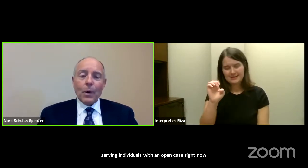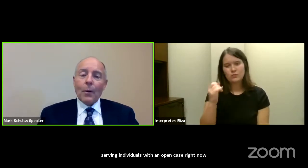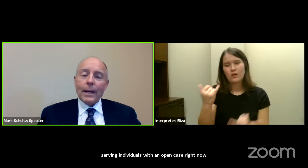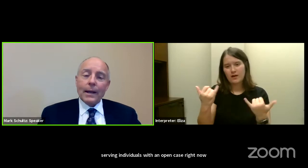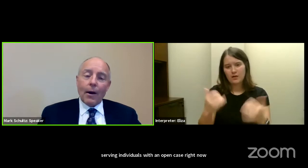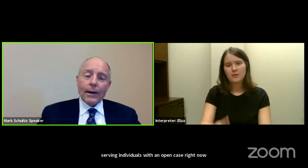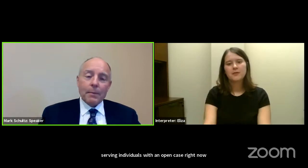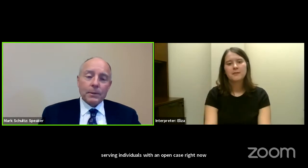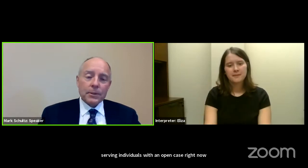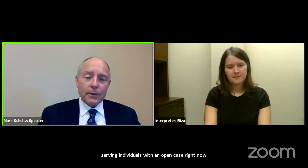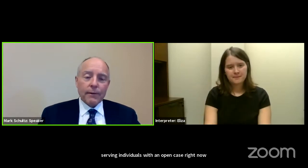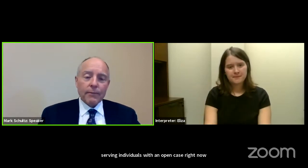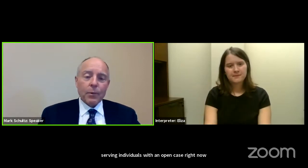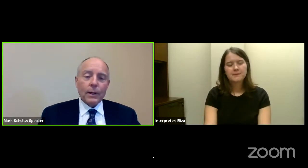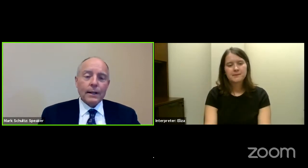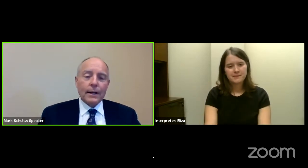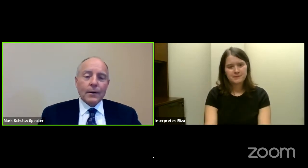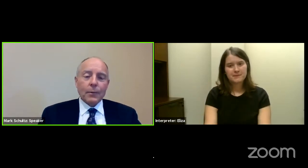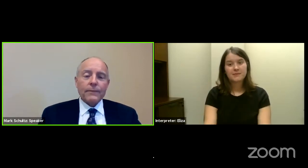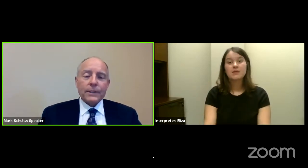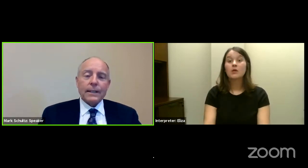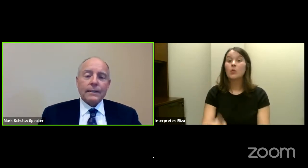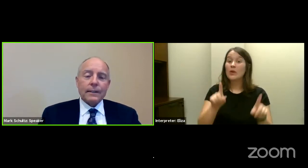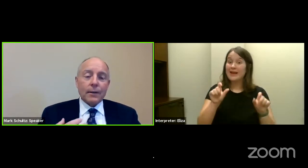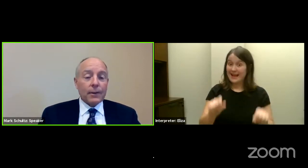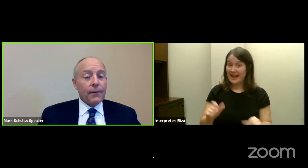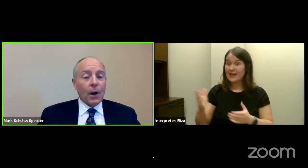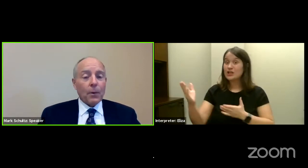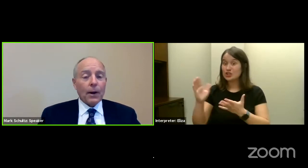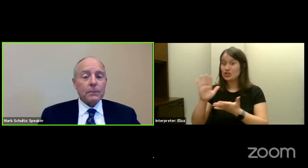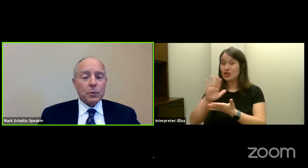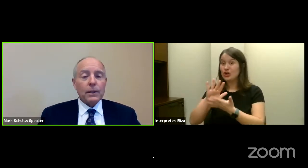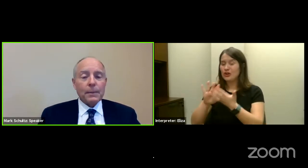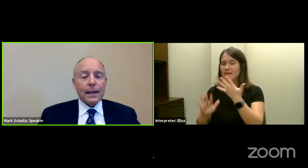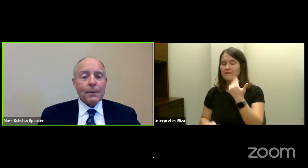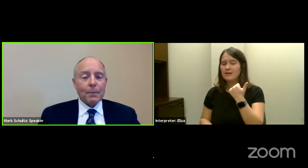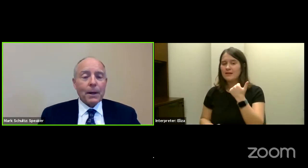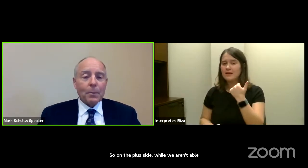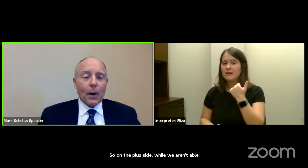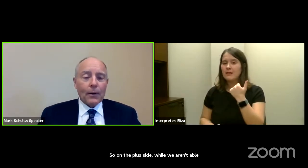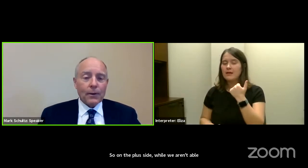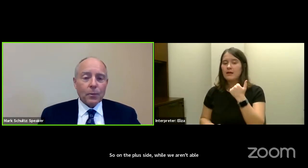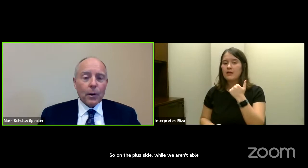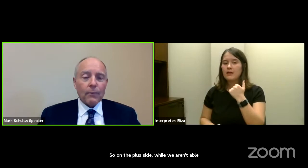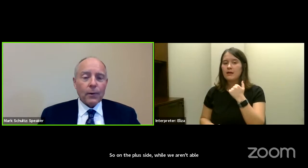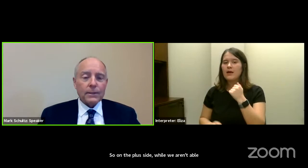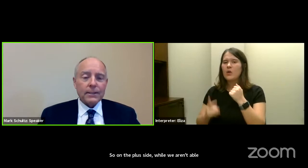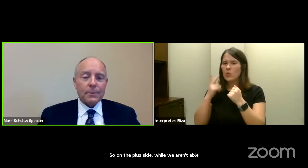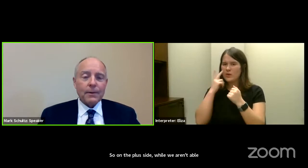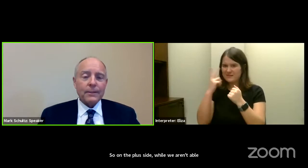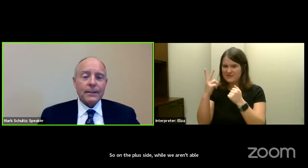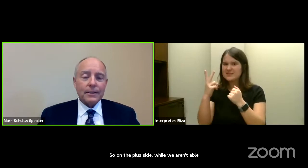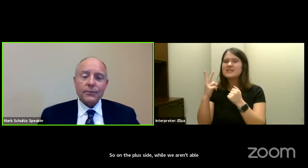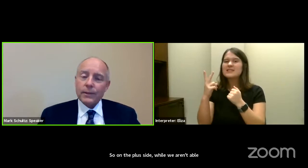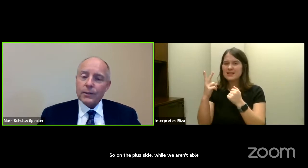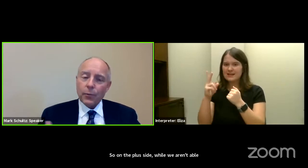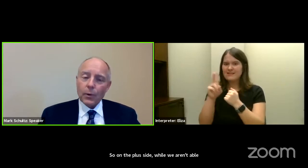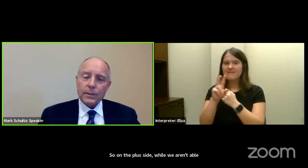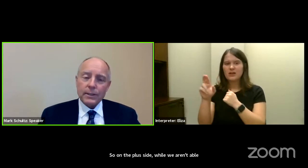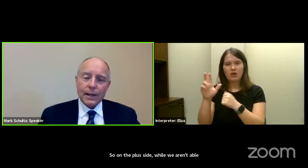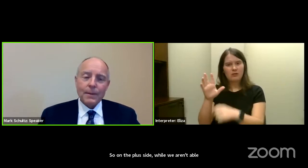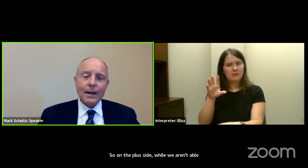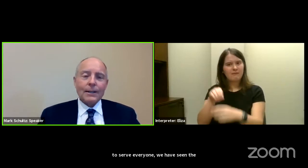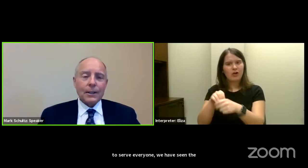while we aren't able to serve everyone, we've seen the VR programs really becoming a better partner in the workforce system. This